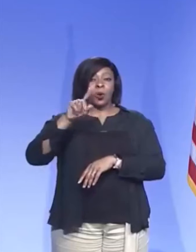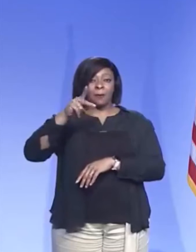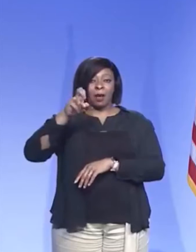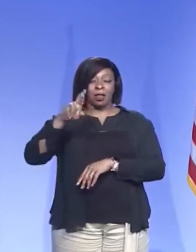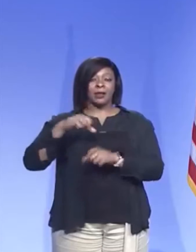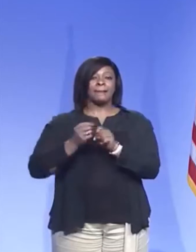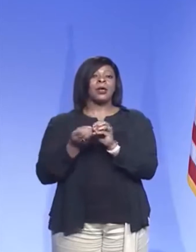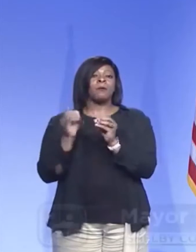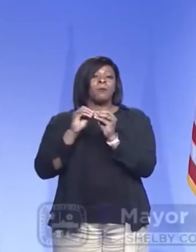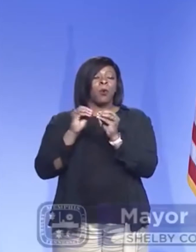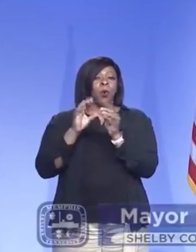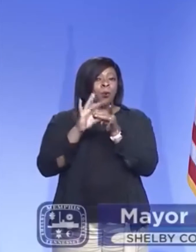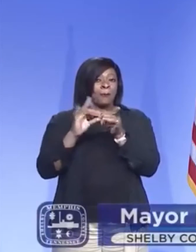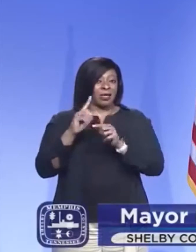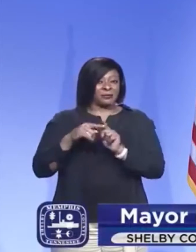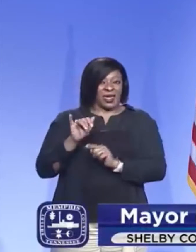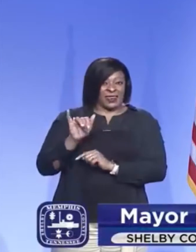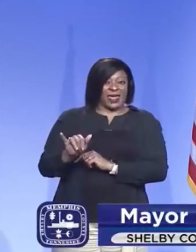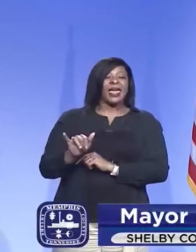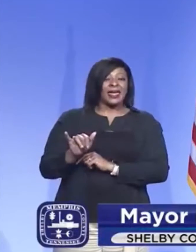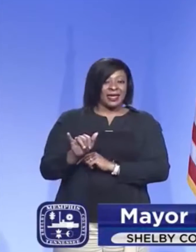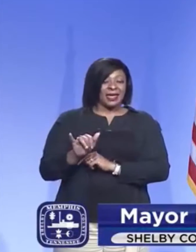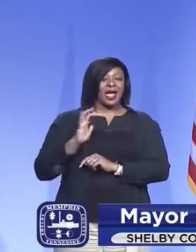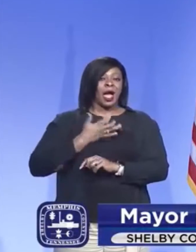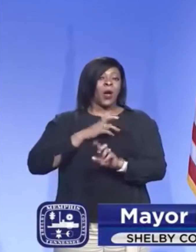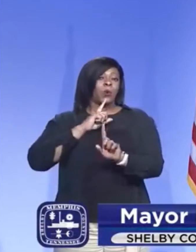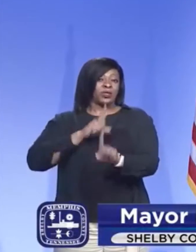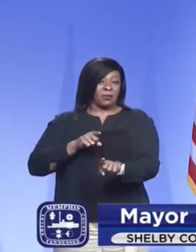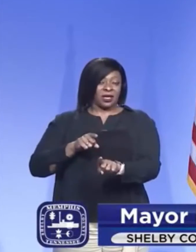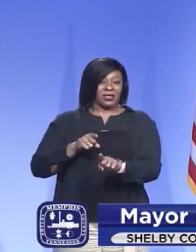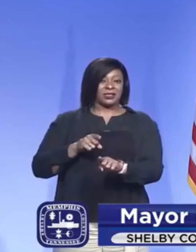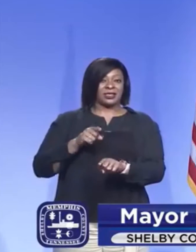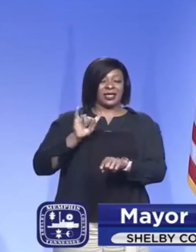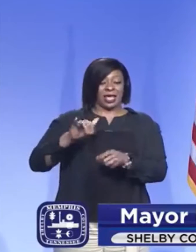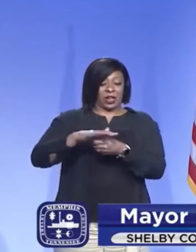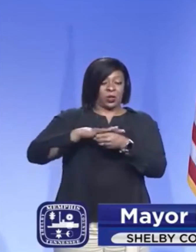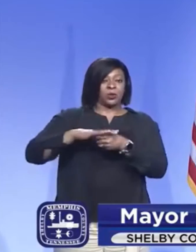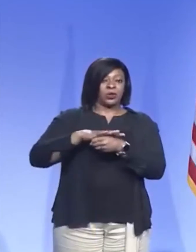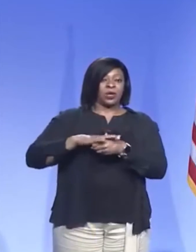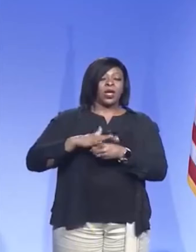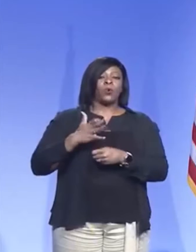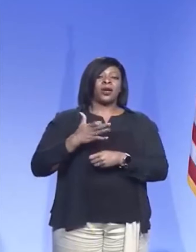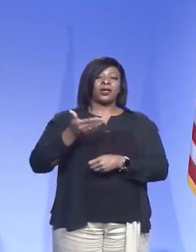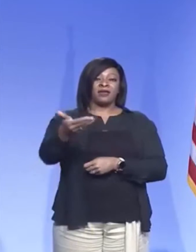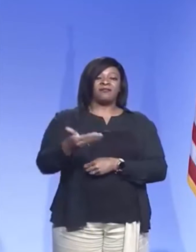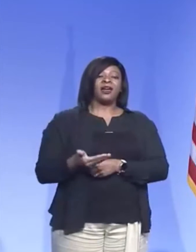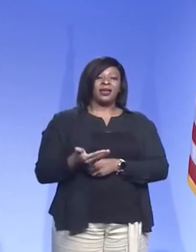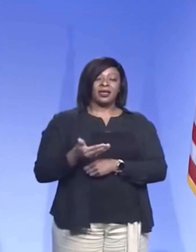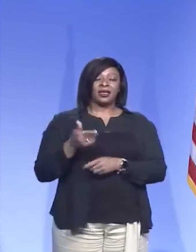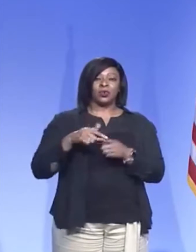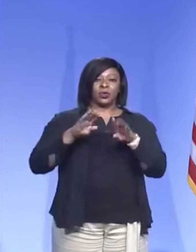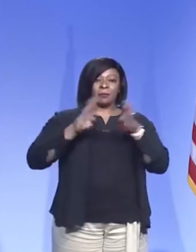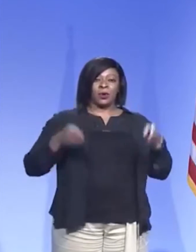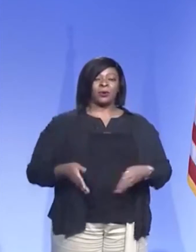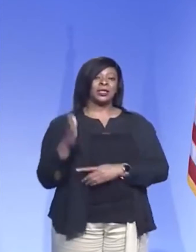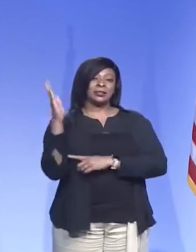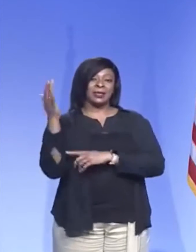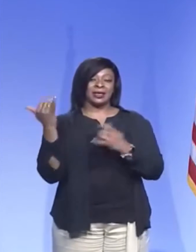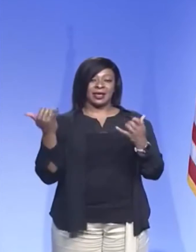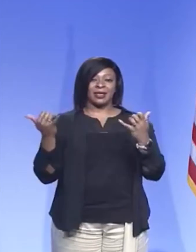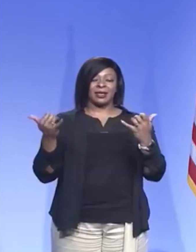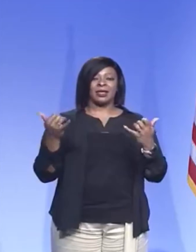to make further remarks about our response at that location, I'd like to invite to the podium at this time,